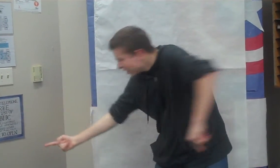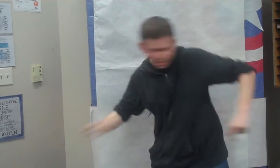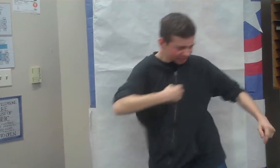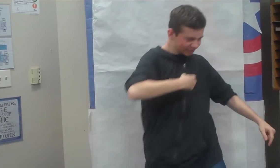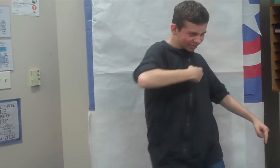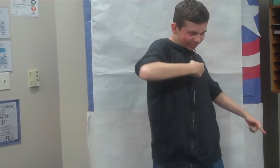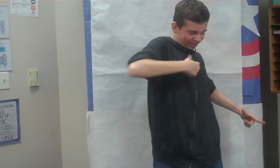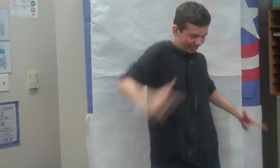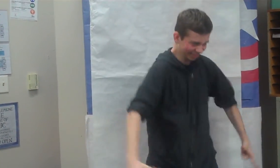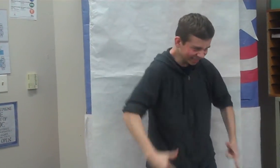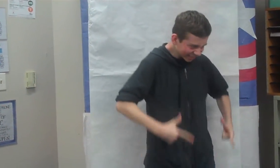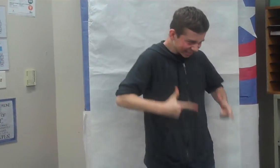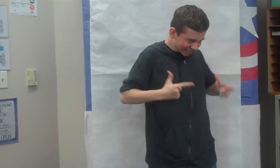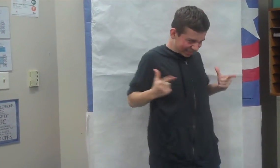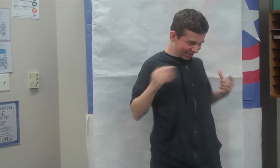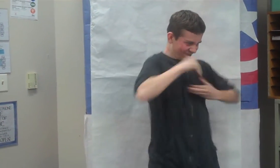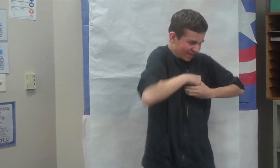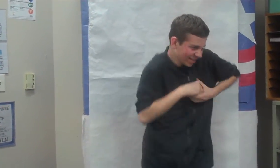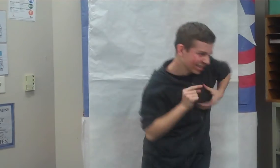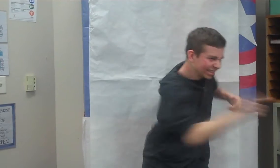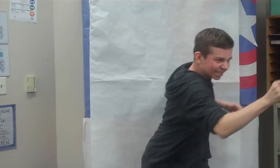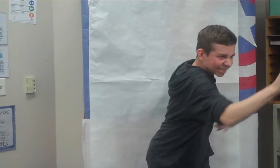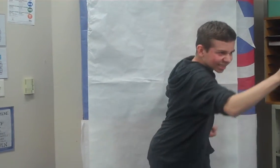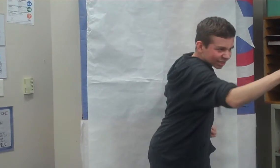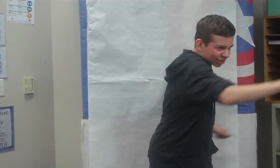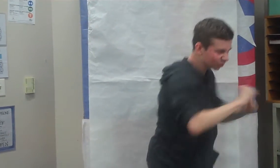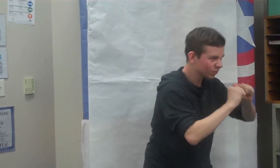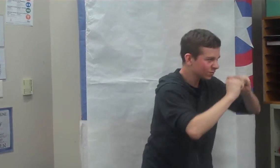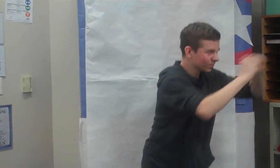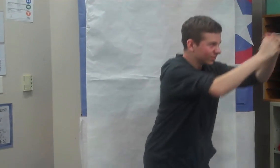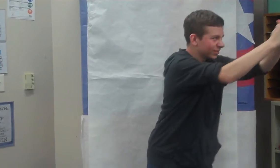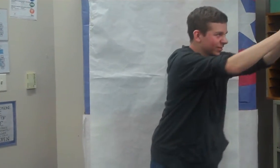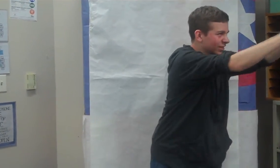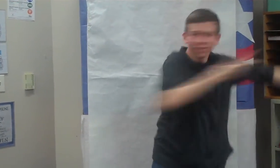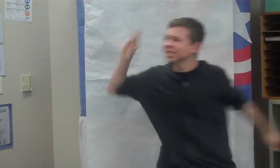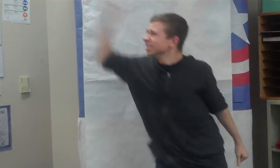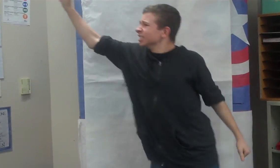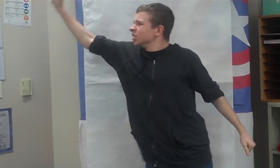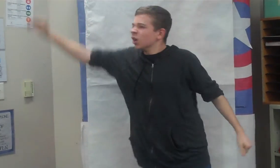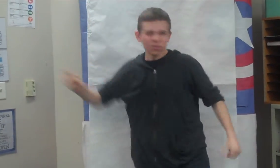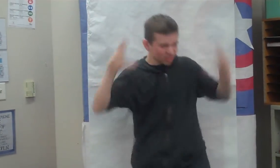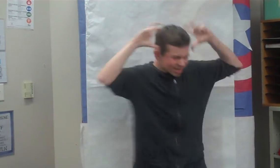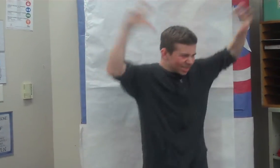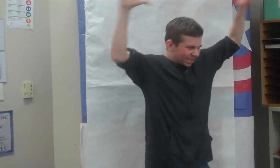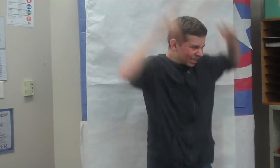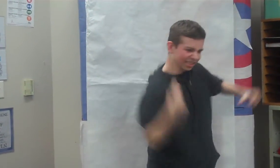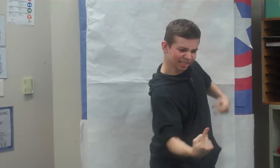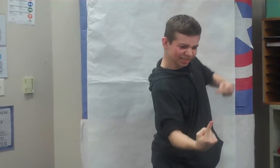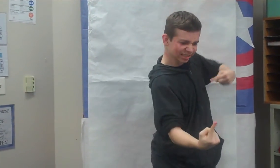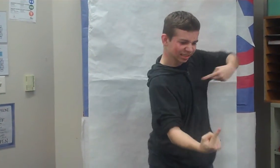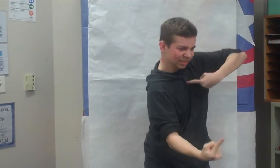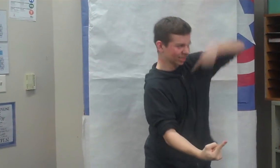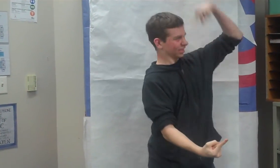I'll live inside you forever With Satan